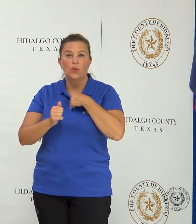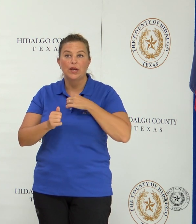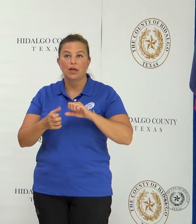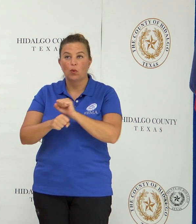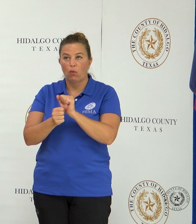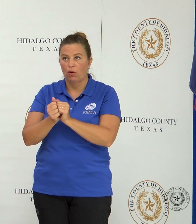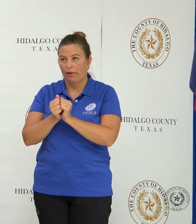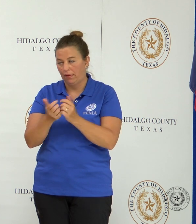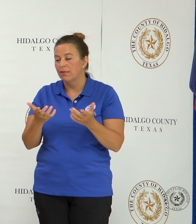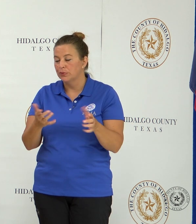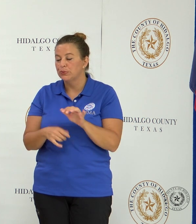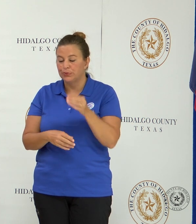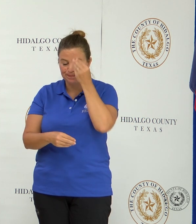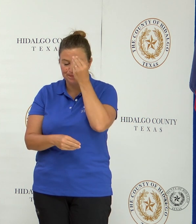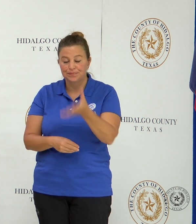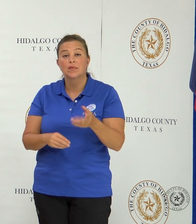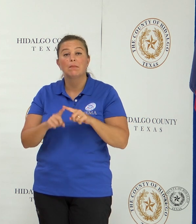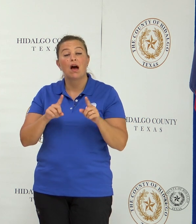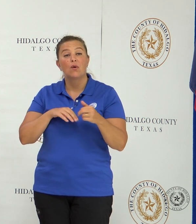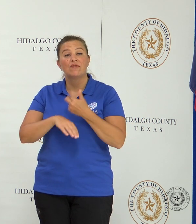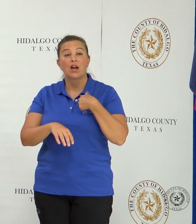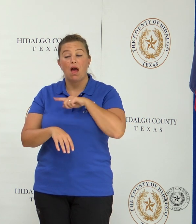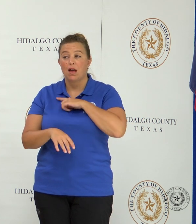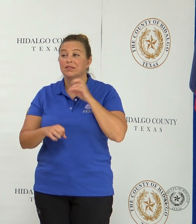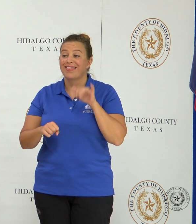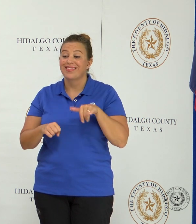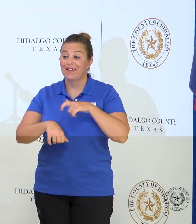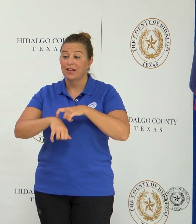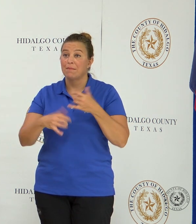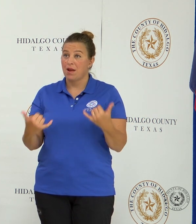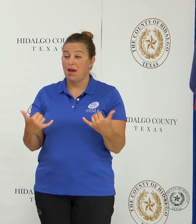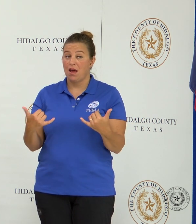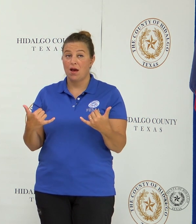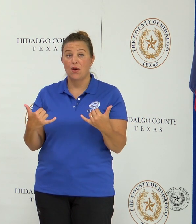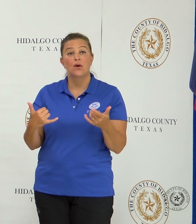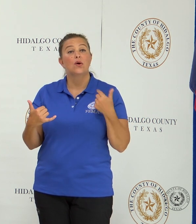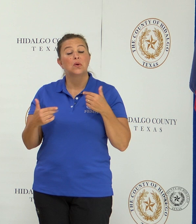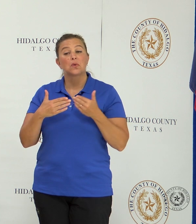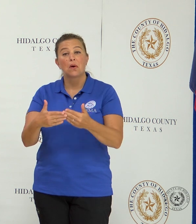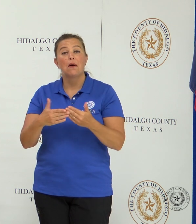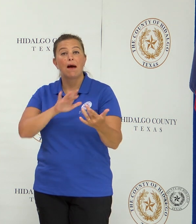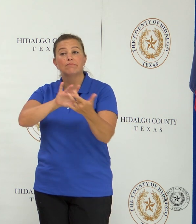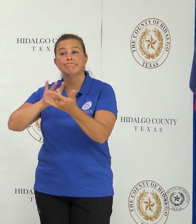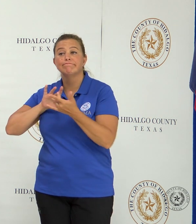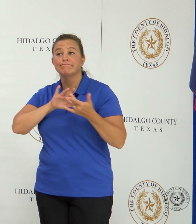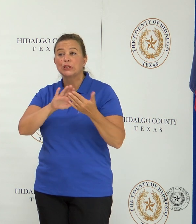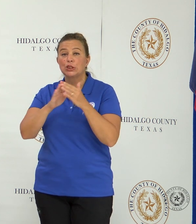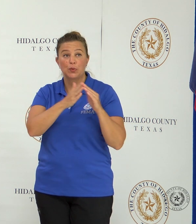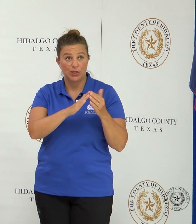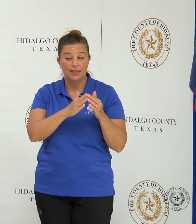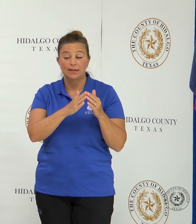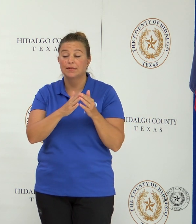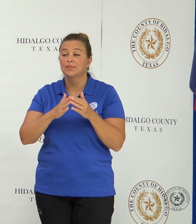FYI. But they're referred to us. And in that phase right now, we'll go ahead and we'll reach out into the communities.